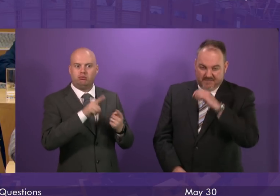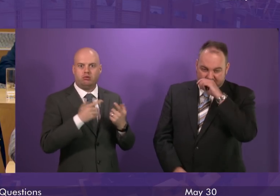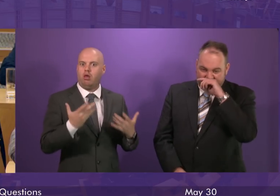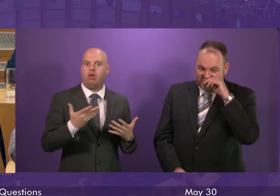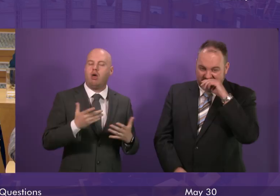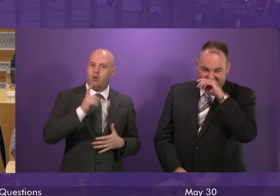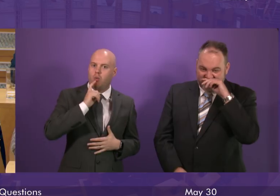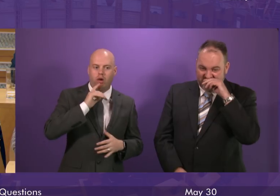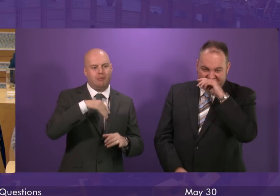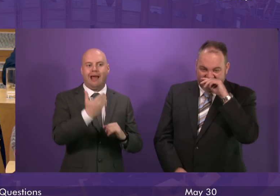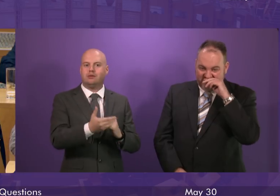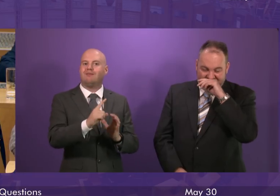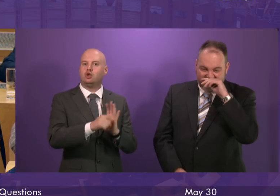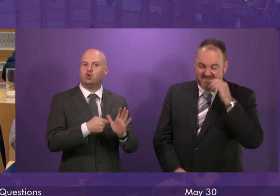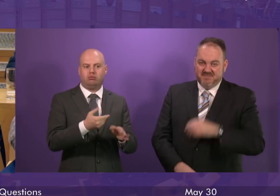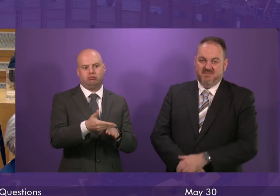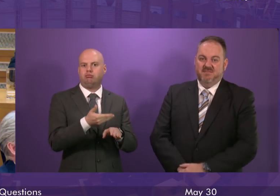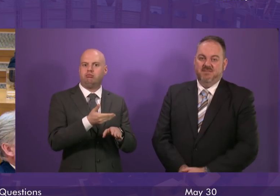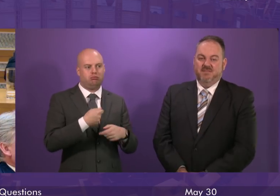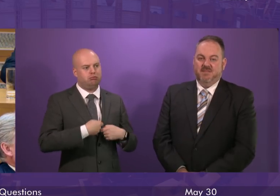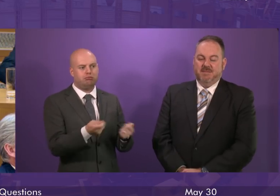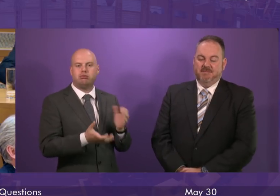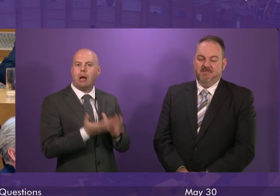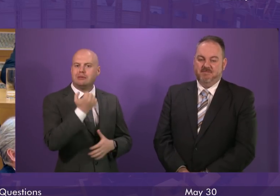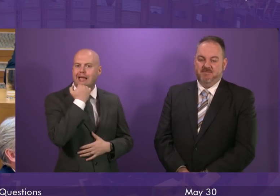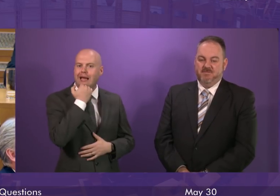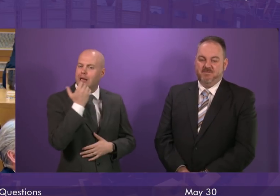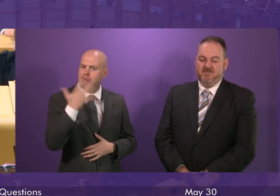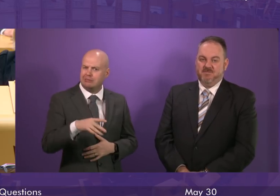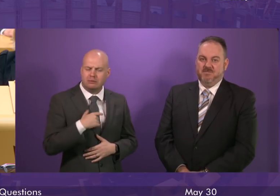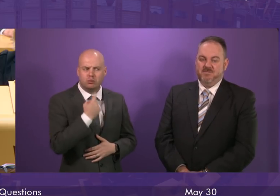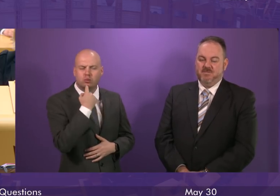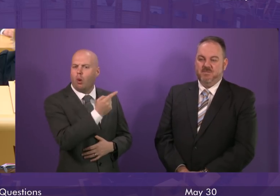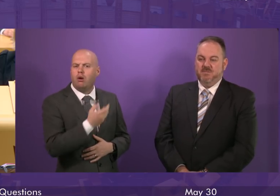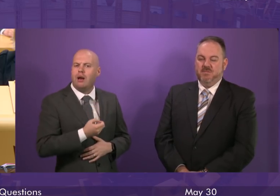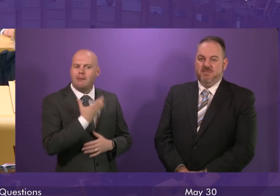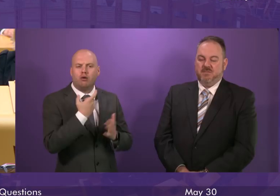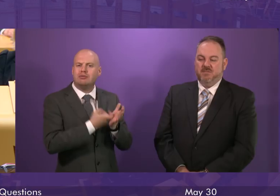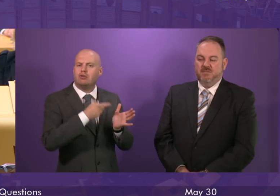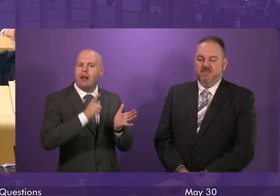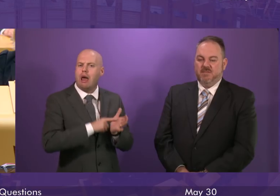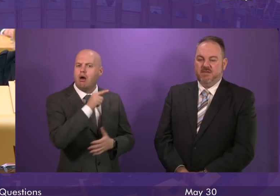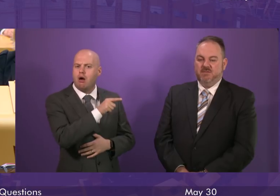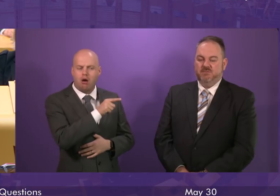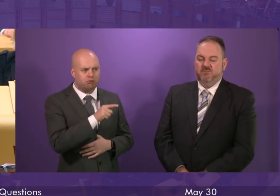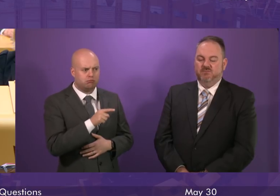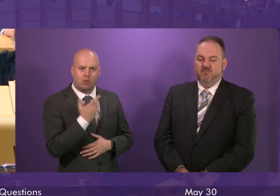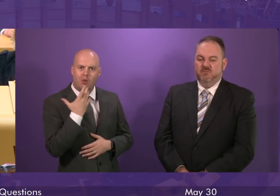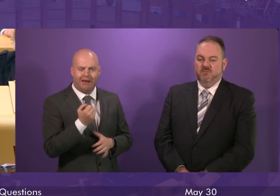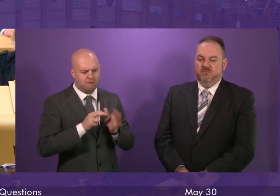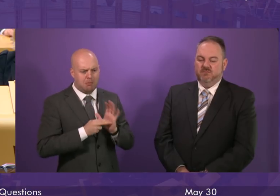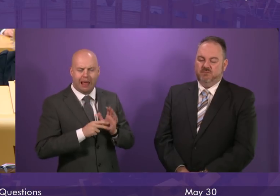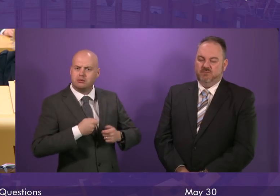And that indeed is the answer that I've given to Richard Leonard. We will bring forward an update on our plans for the income supplement in June,